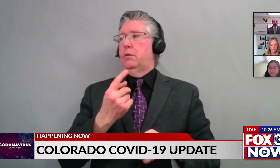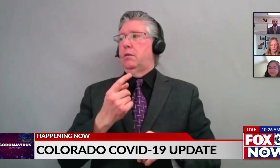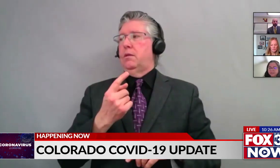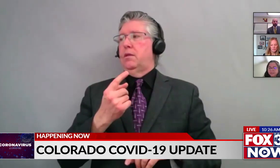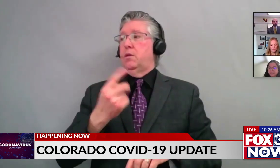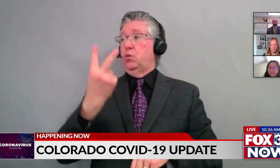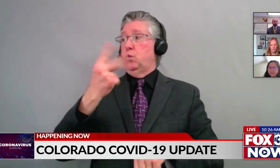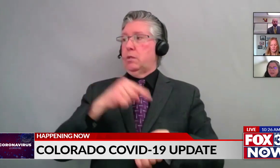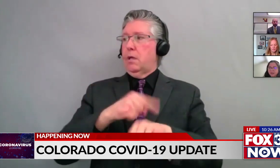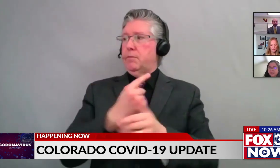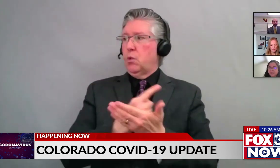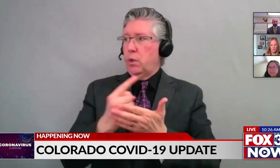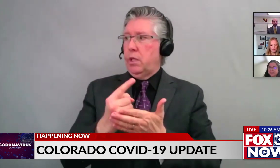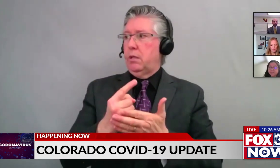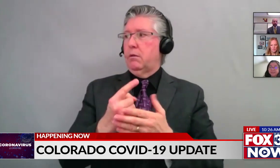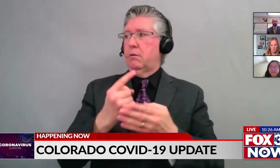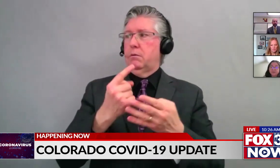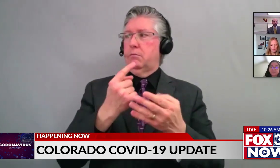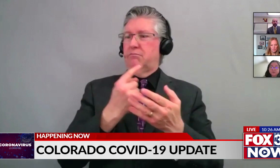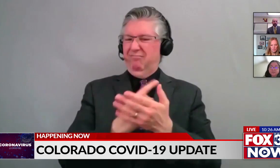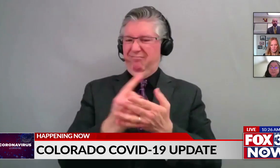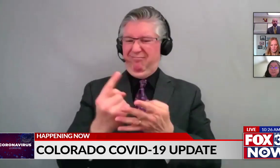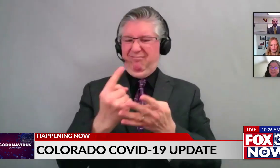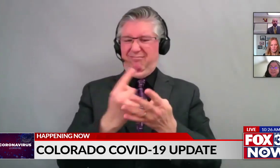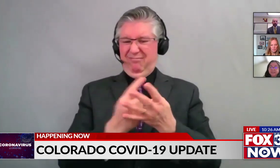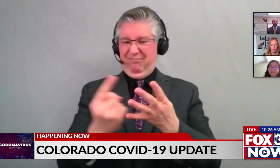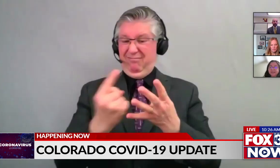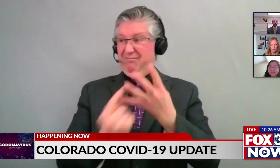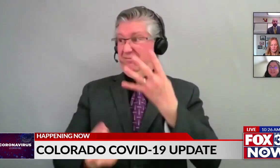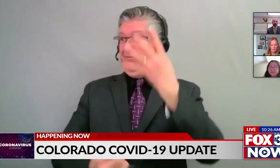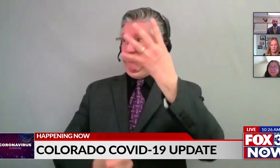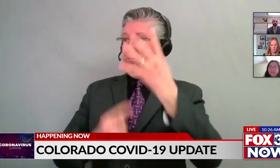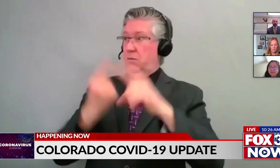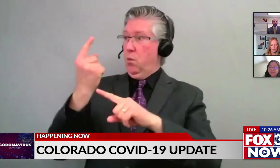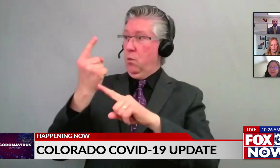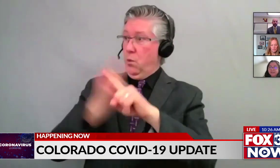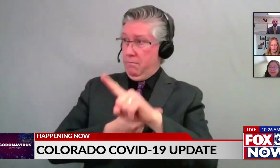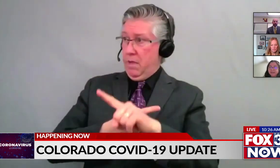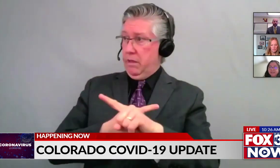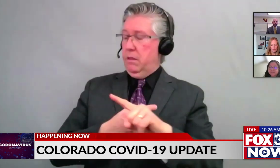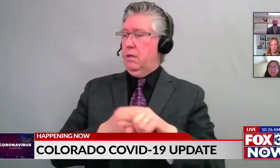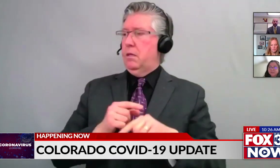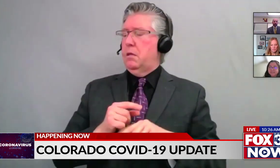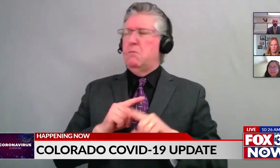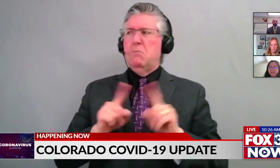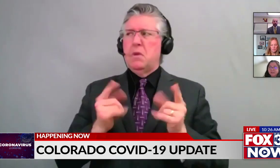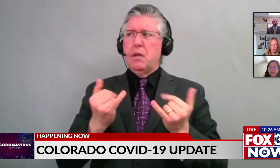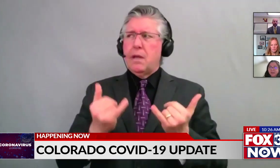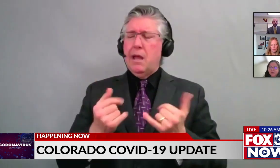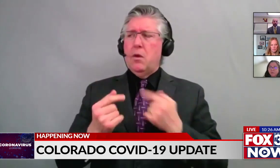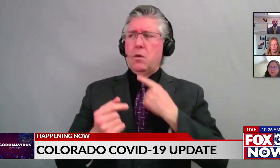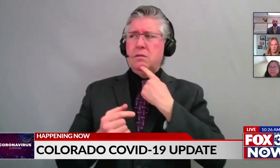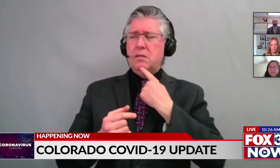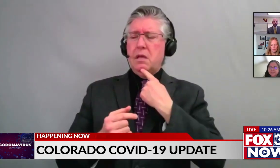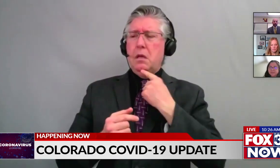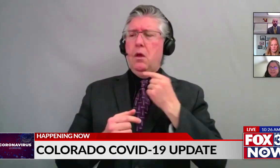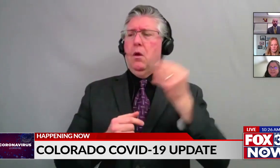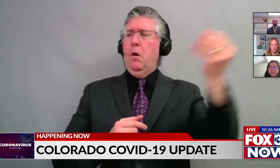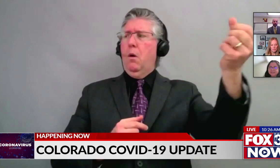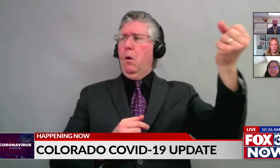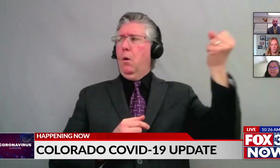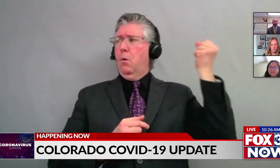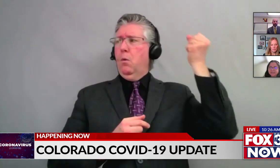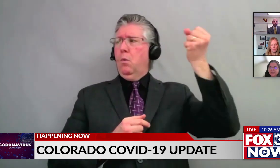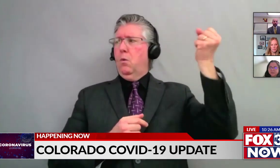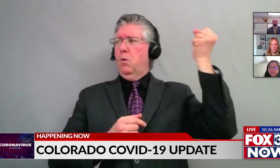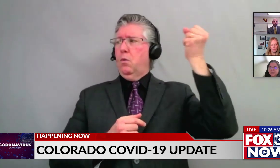now ordering two tests. So is the idea that you want people to just use those if they're, you know, they